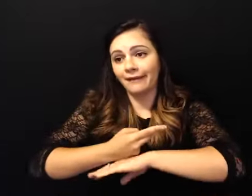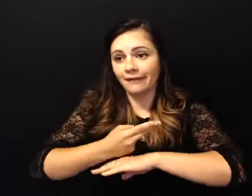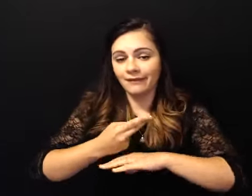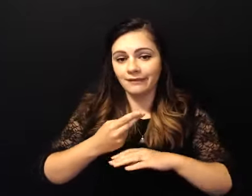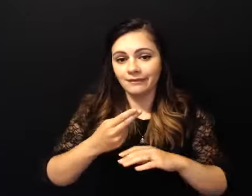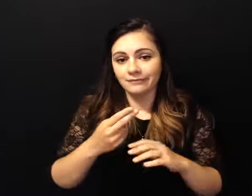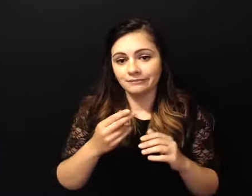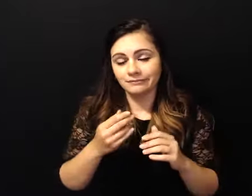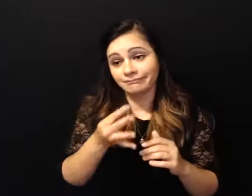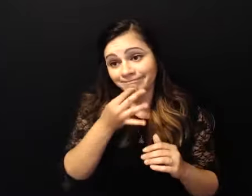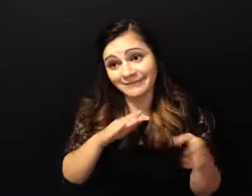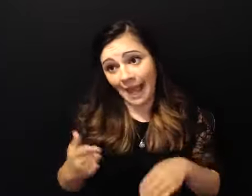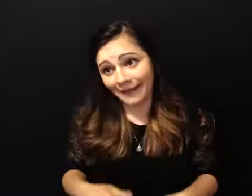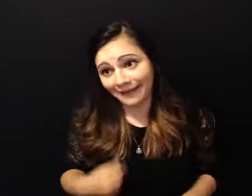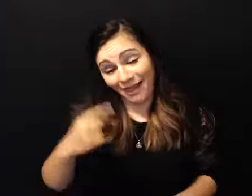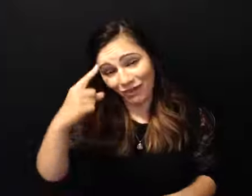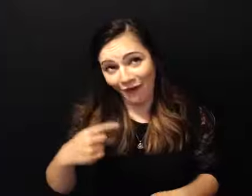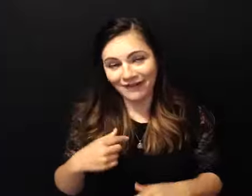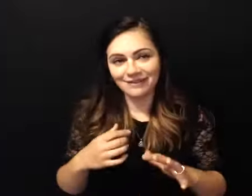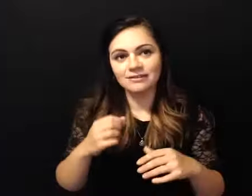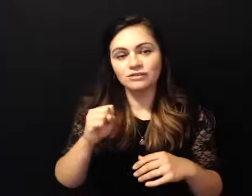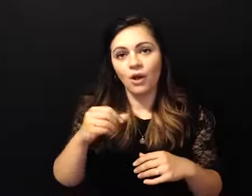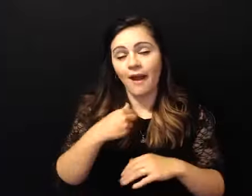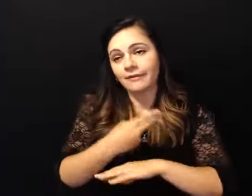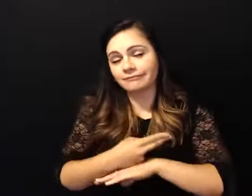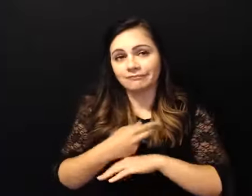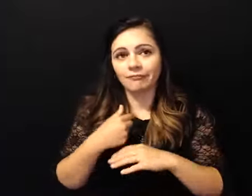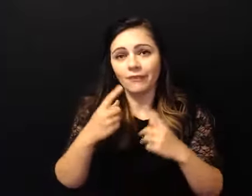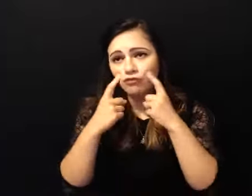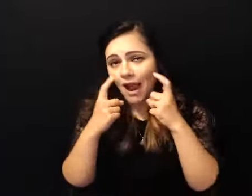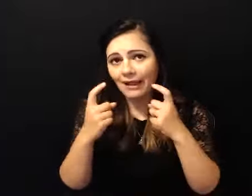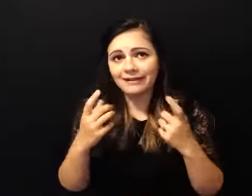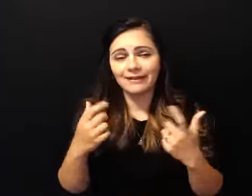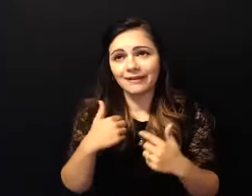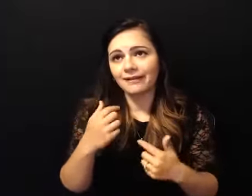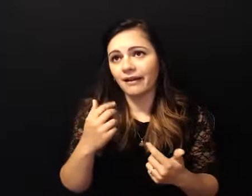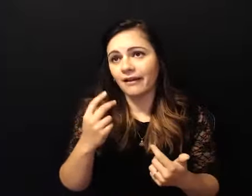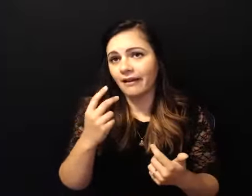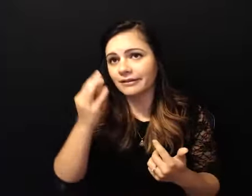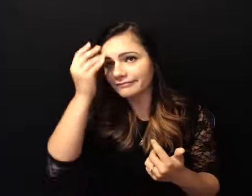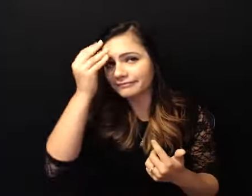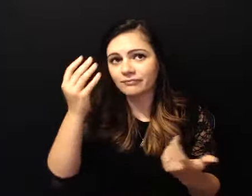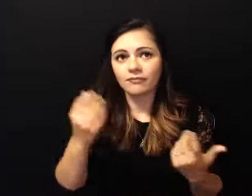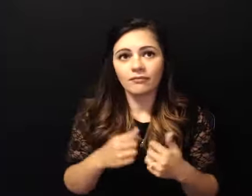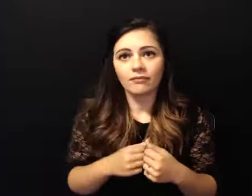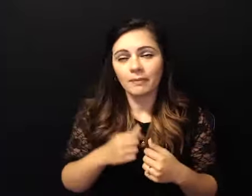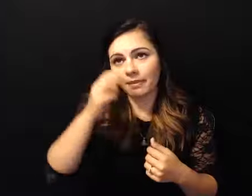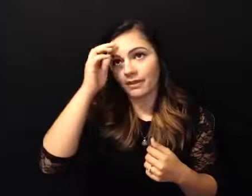alcoholics anonymous i had a i was a i did 12 step work and um at this particular time my